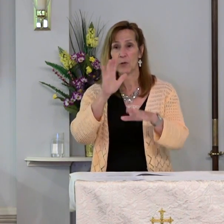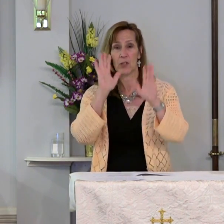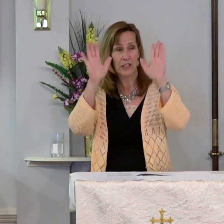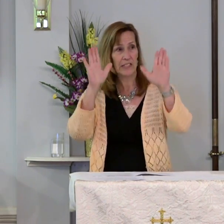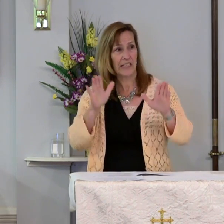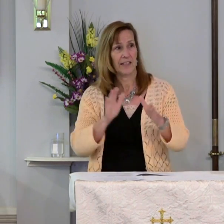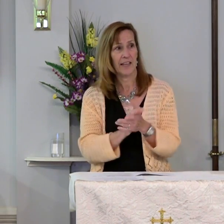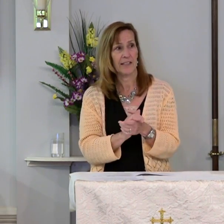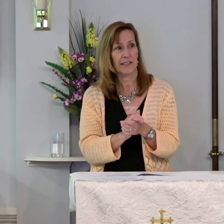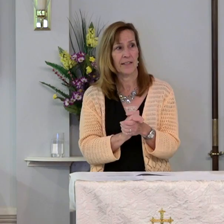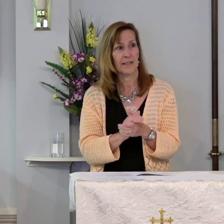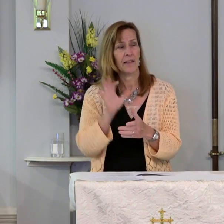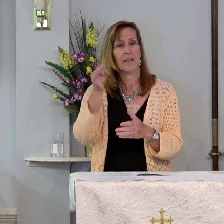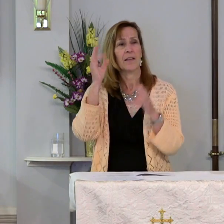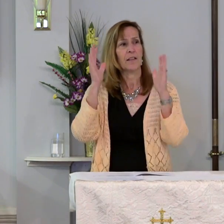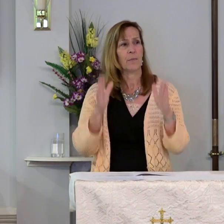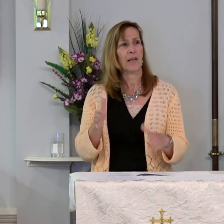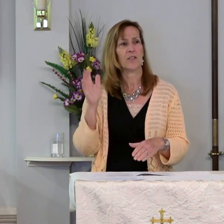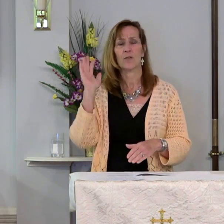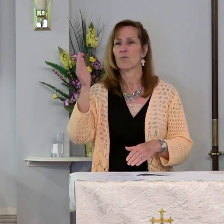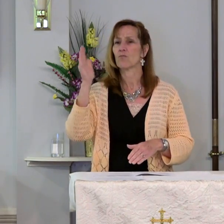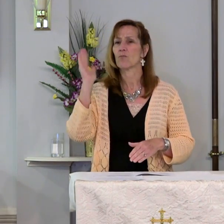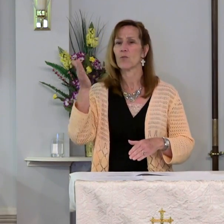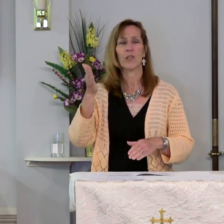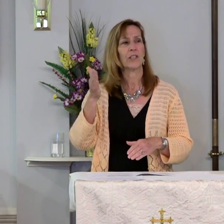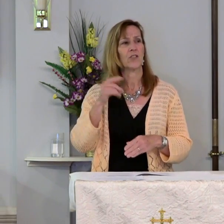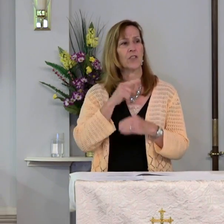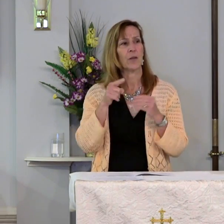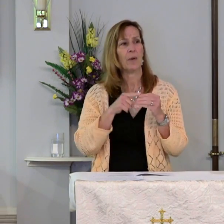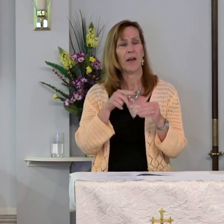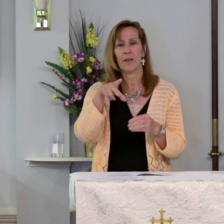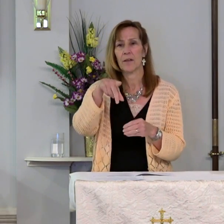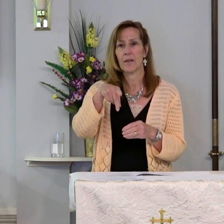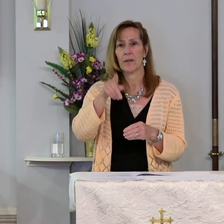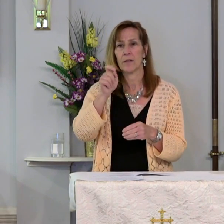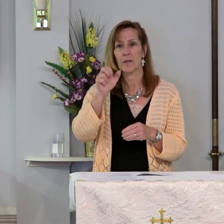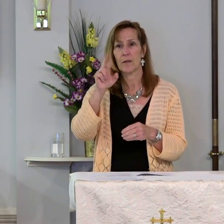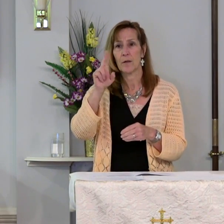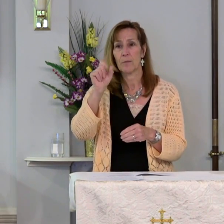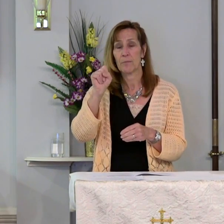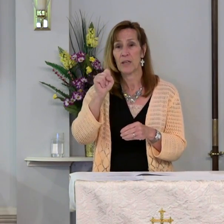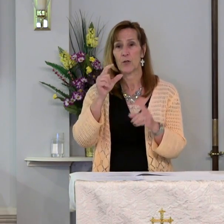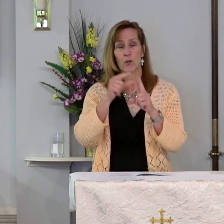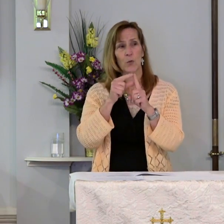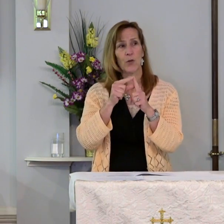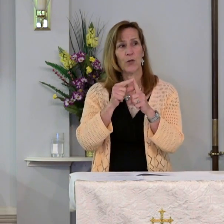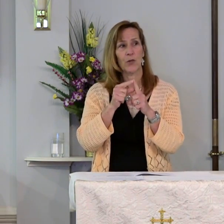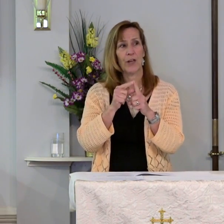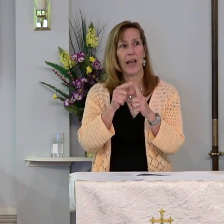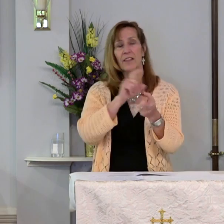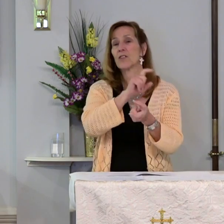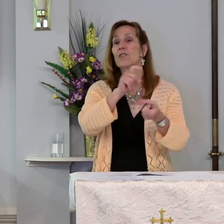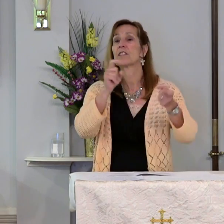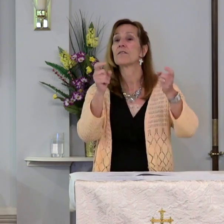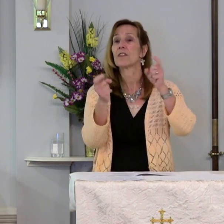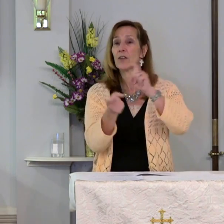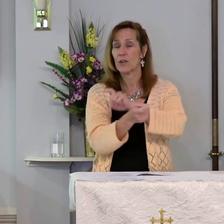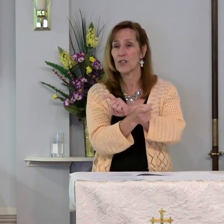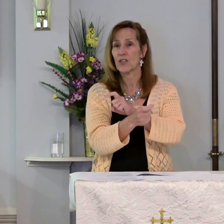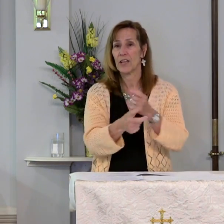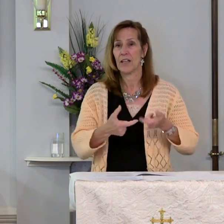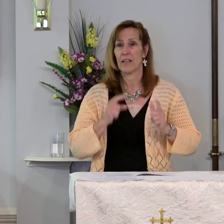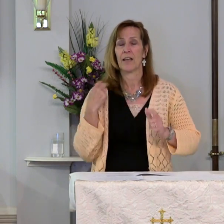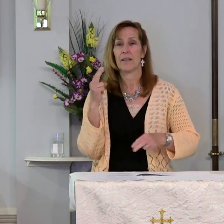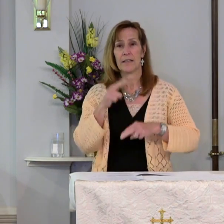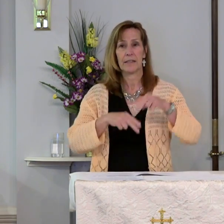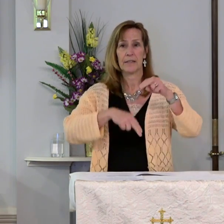The pastor preached on Peter's words at the Transfiguration, Let